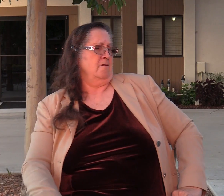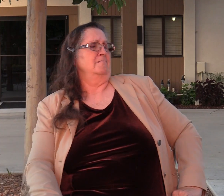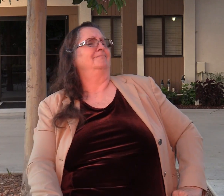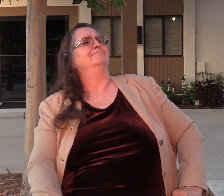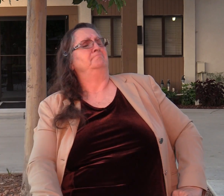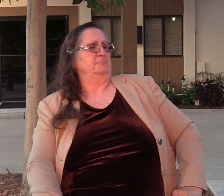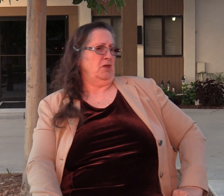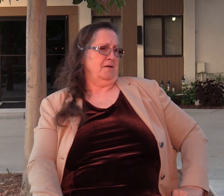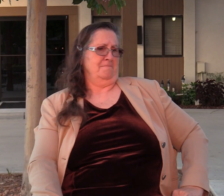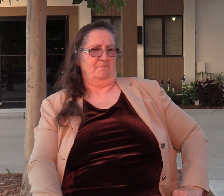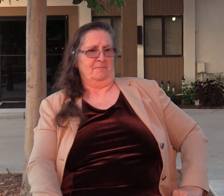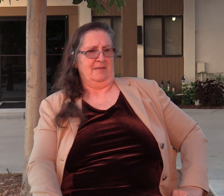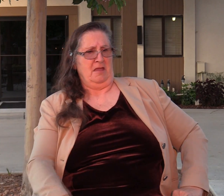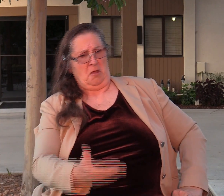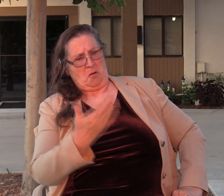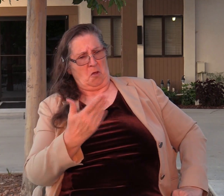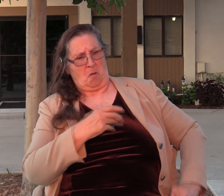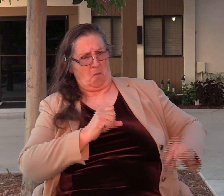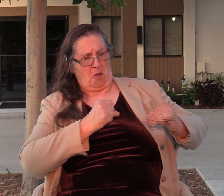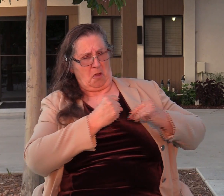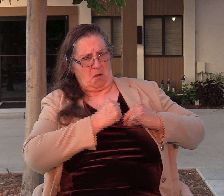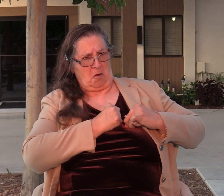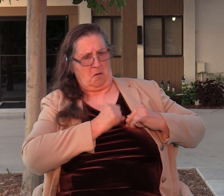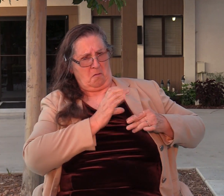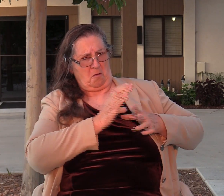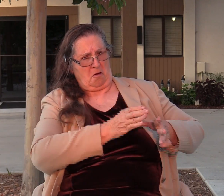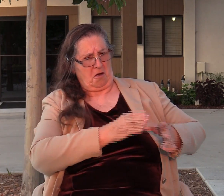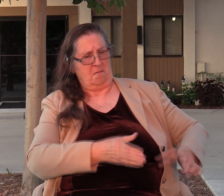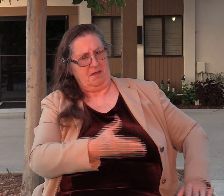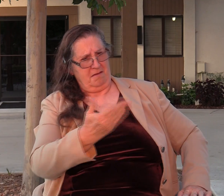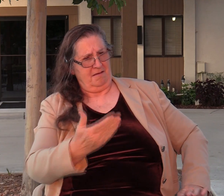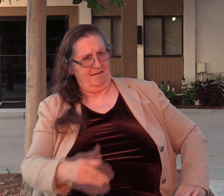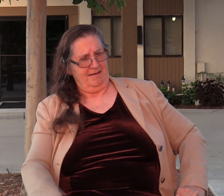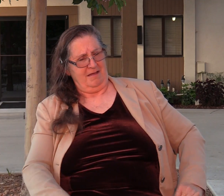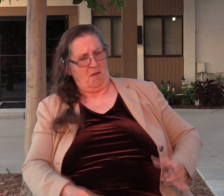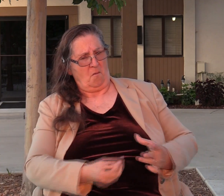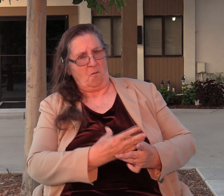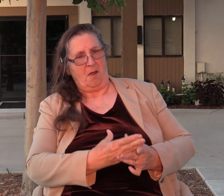And like Abimelech, Gal, he's just a bramble bush full of false promises.